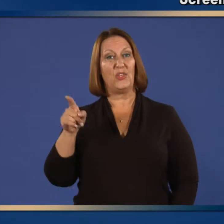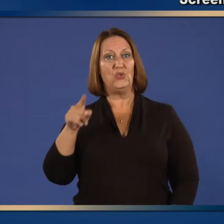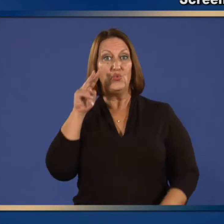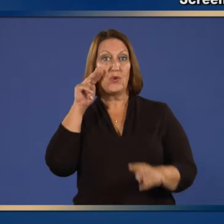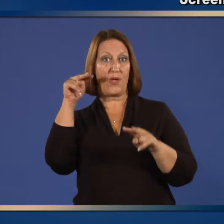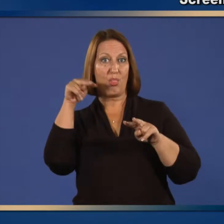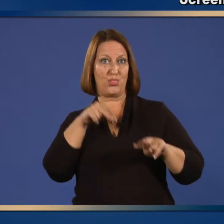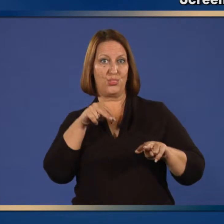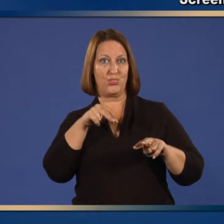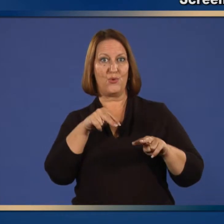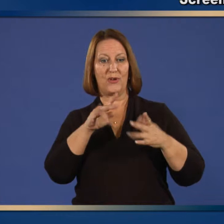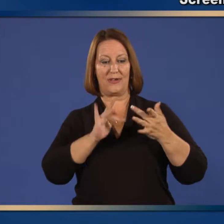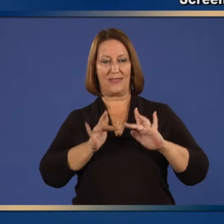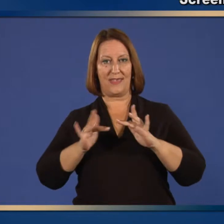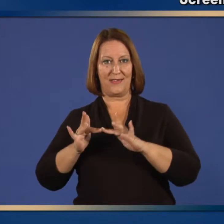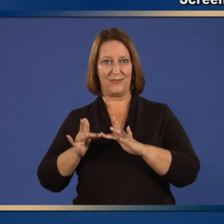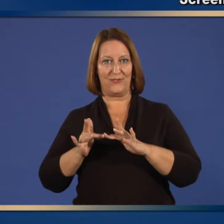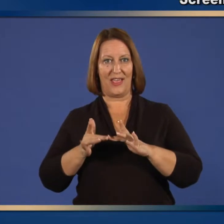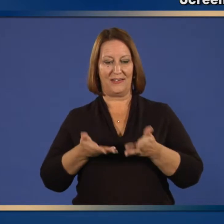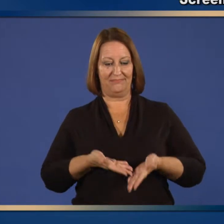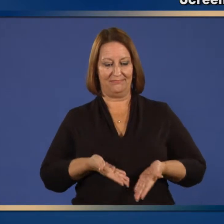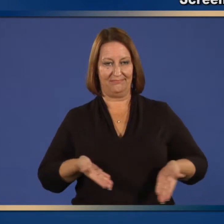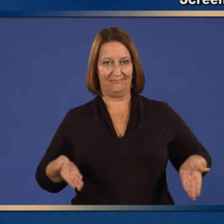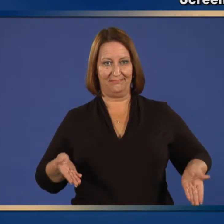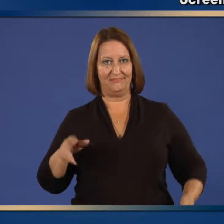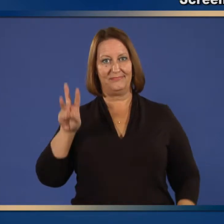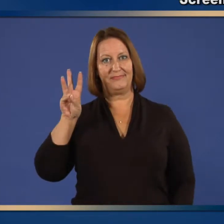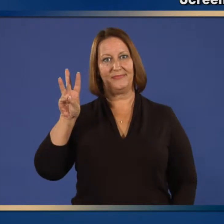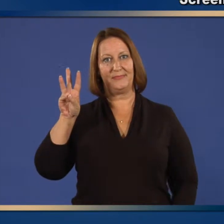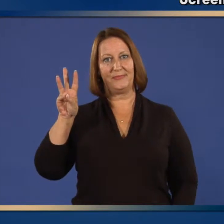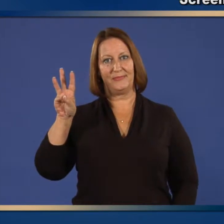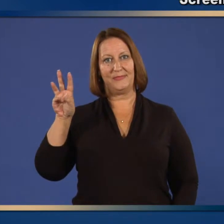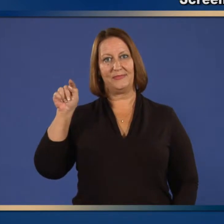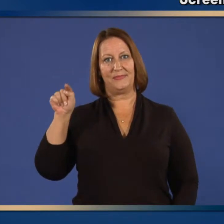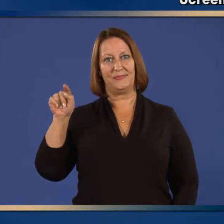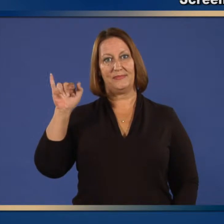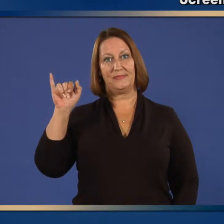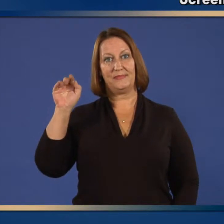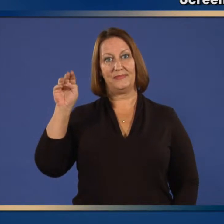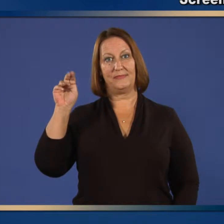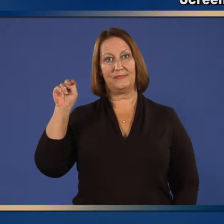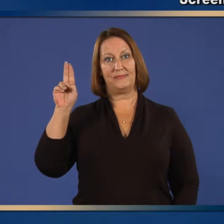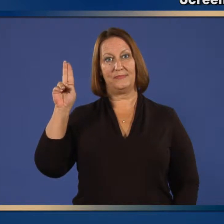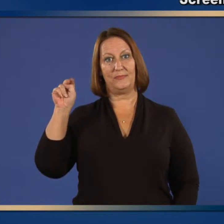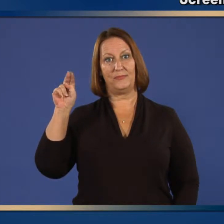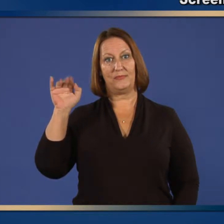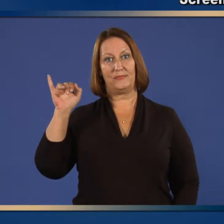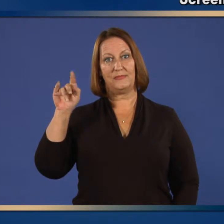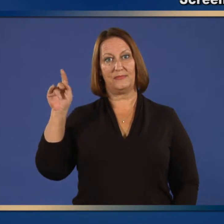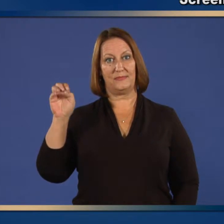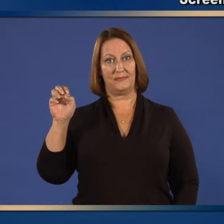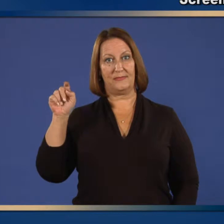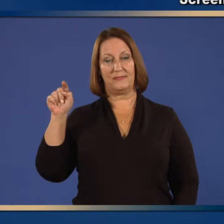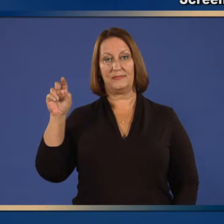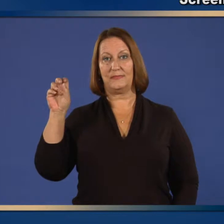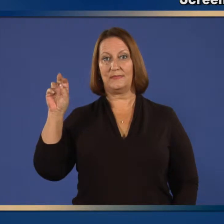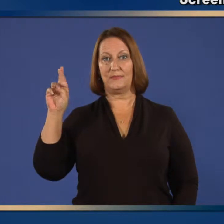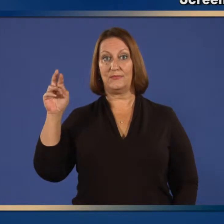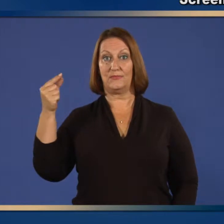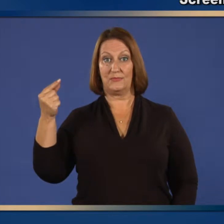Check the package insert at www.immunize.org 6.